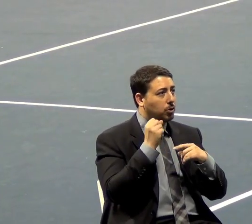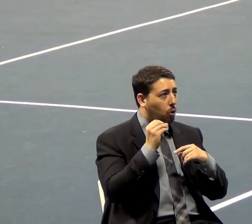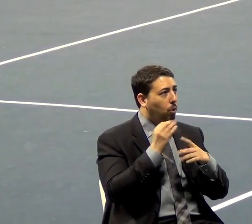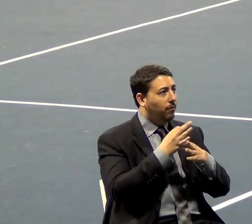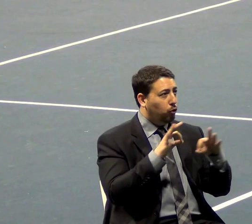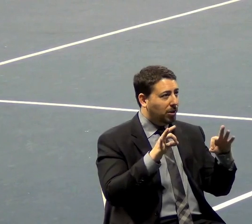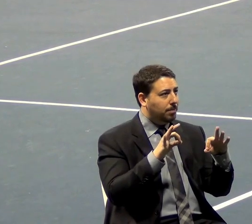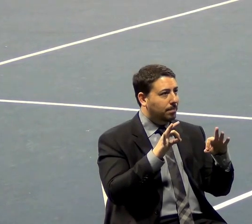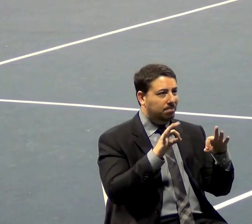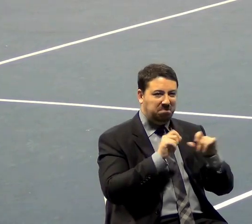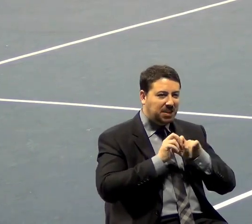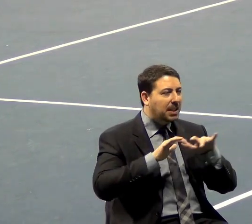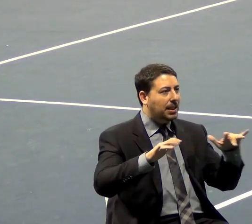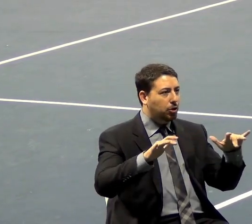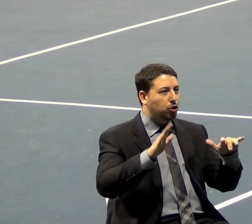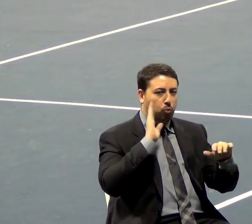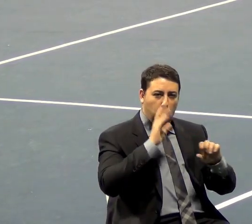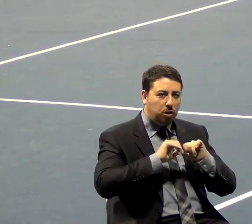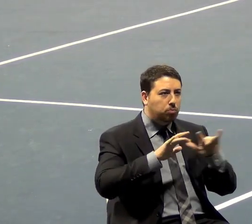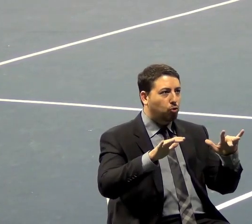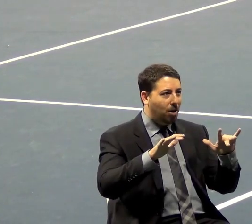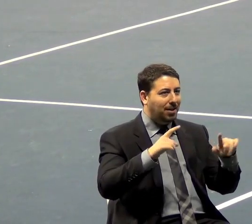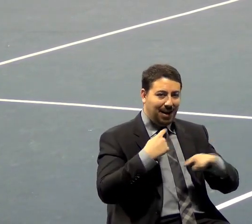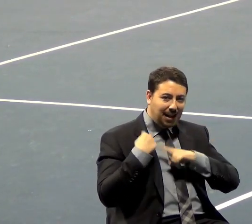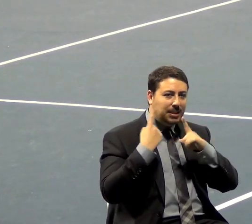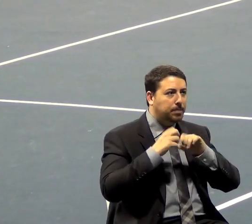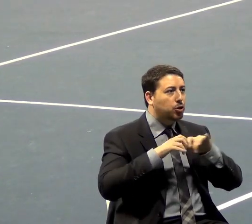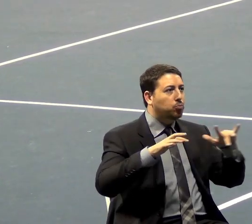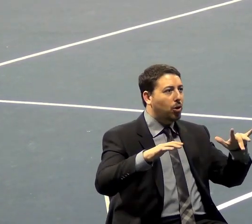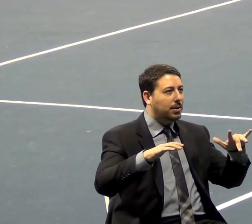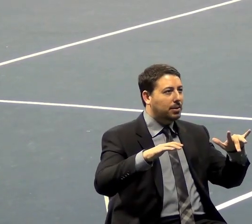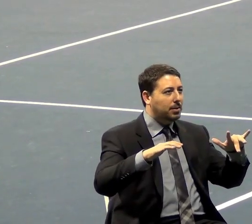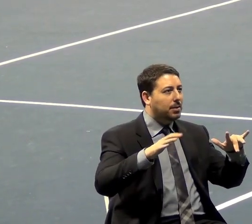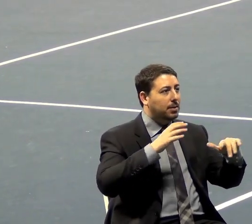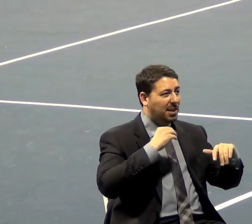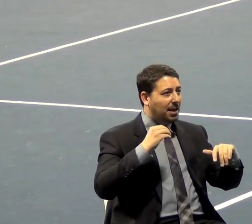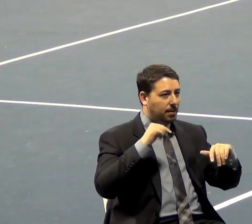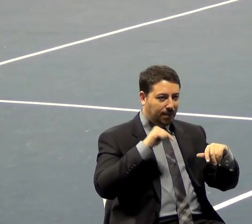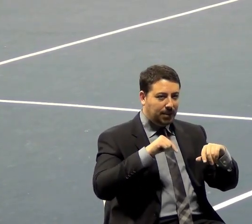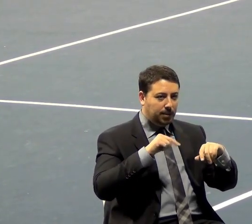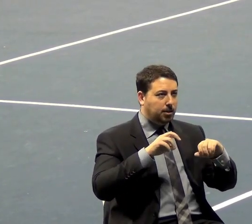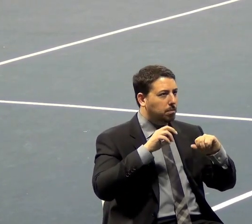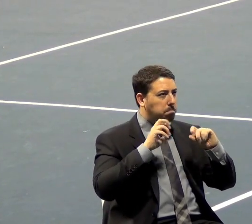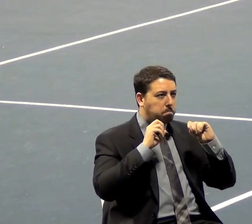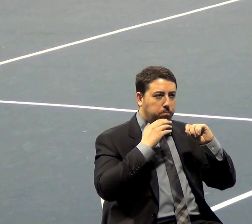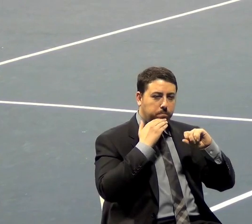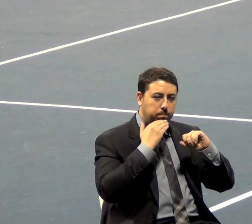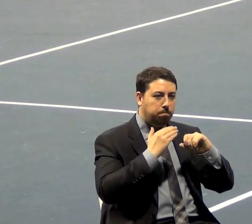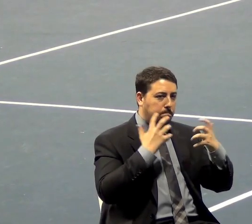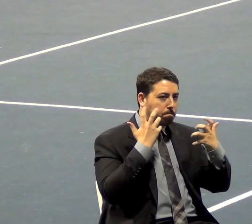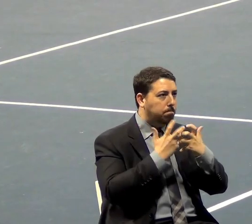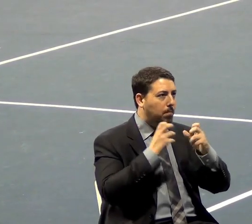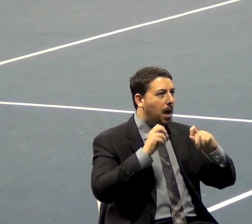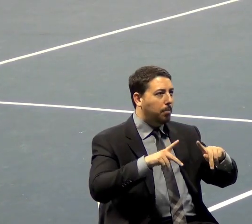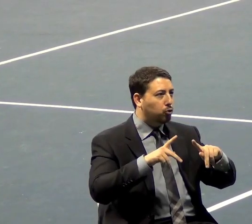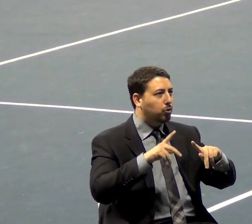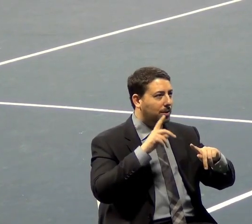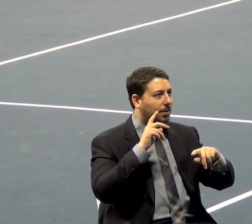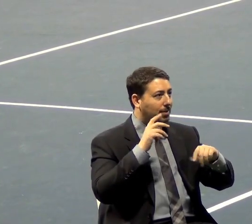is contagious. It will spread and has spread, and it is an opportune time for us like never before, because the failure